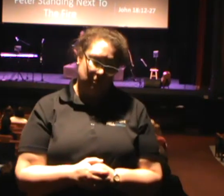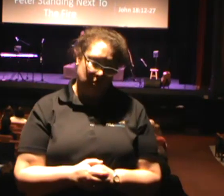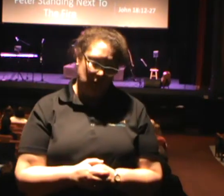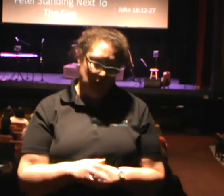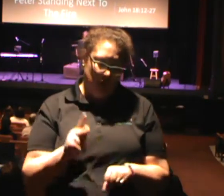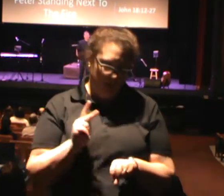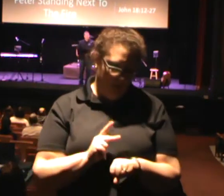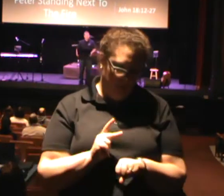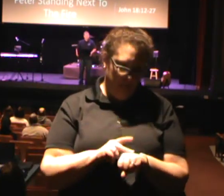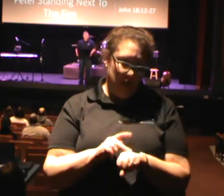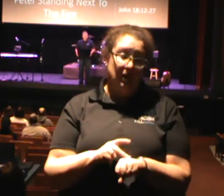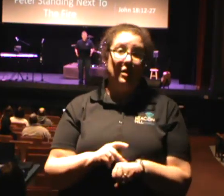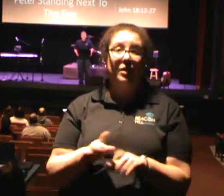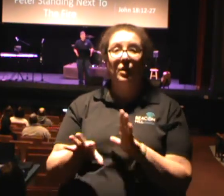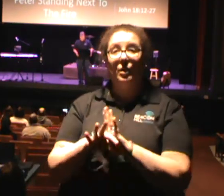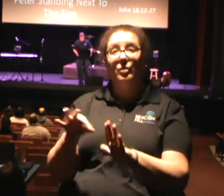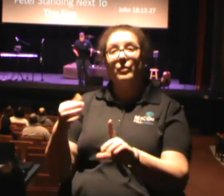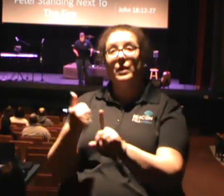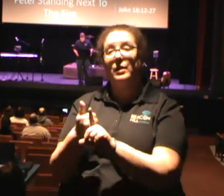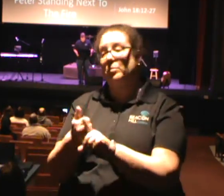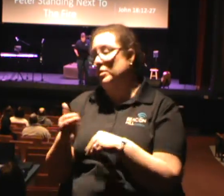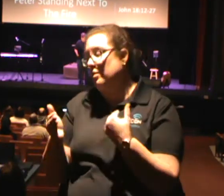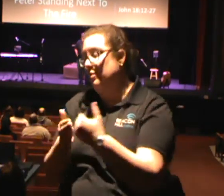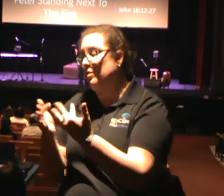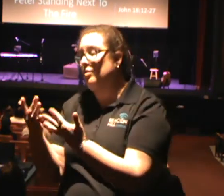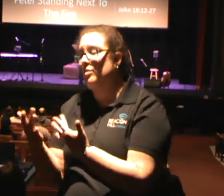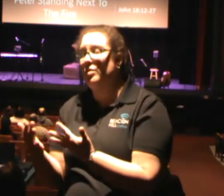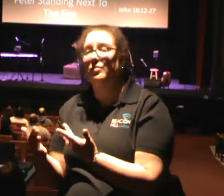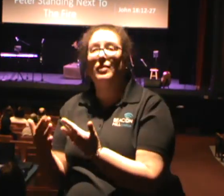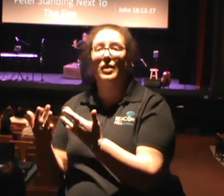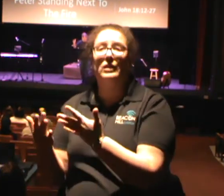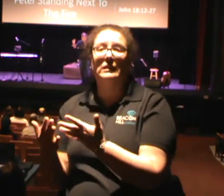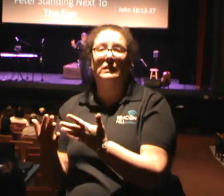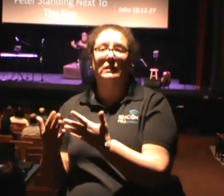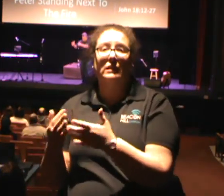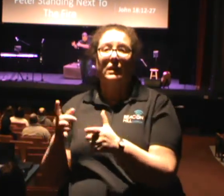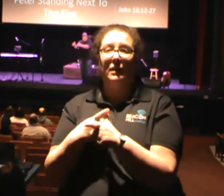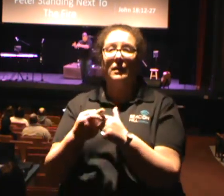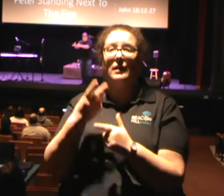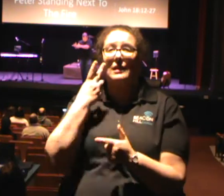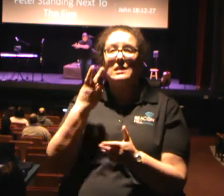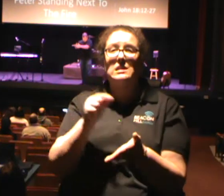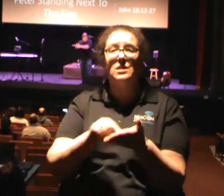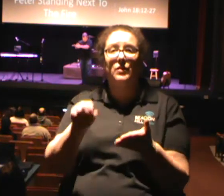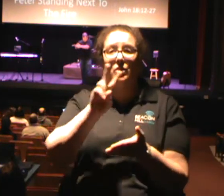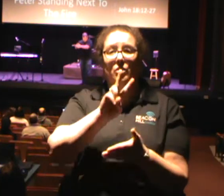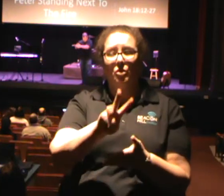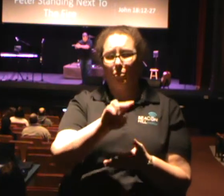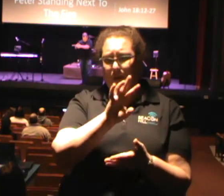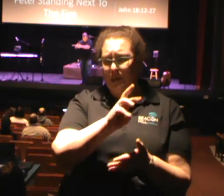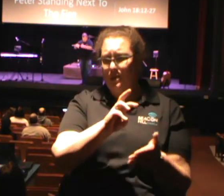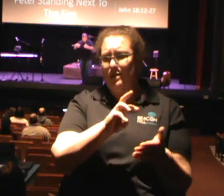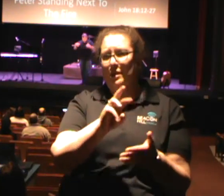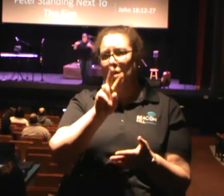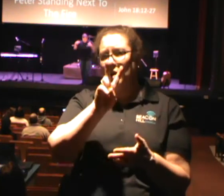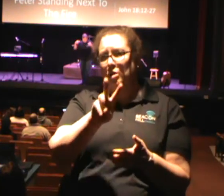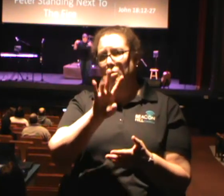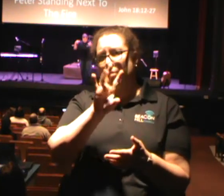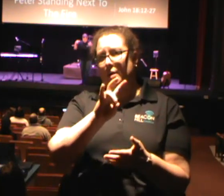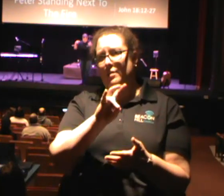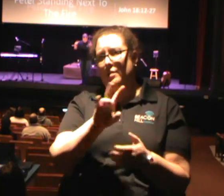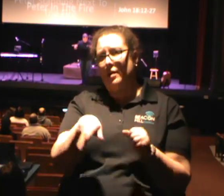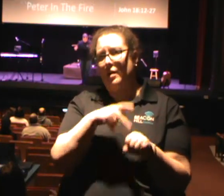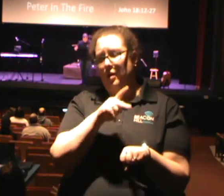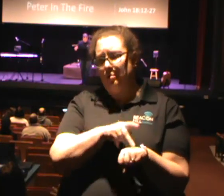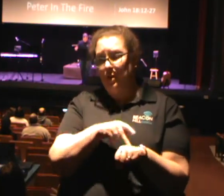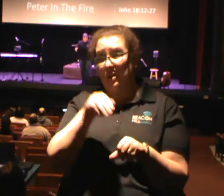as close to the fire as he's ever been. Then we see in verses 26 through 27 of Peter in